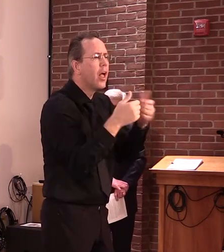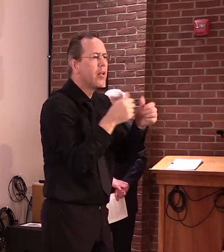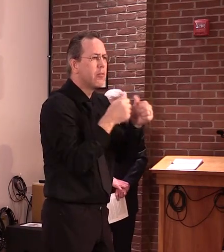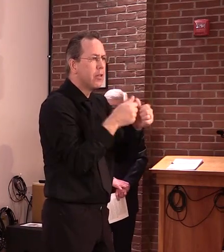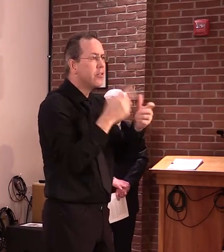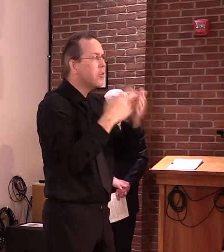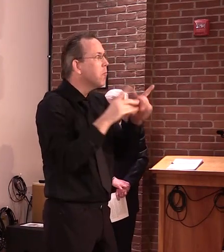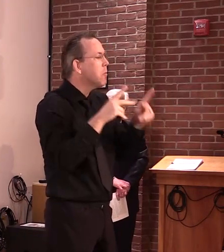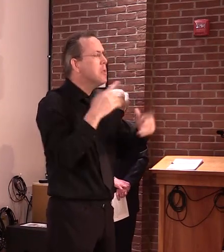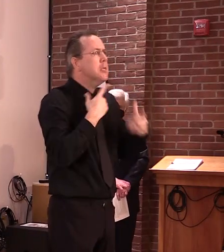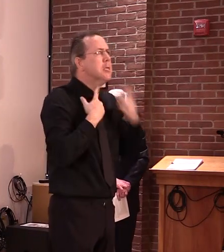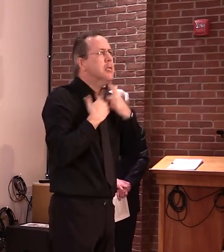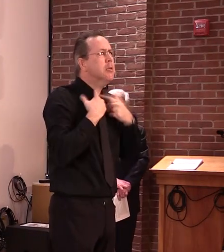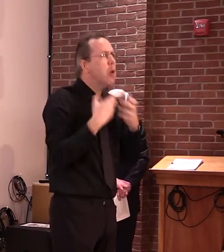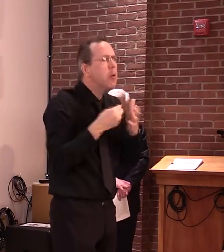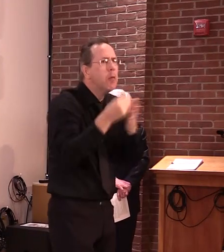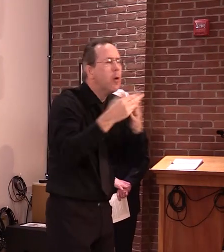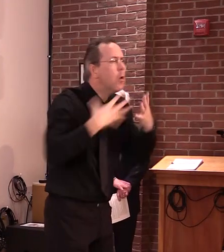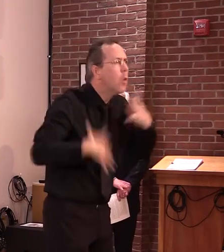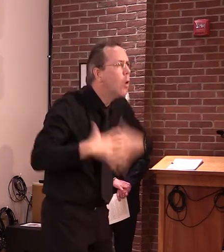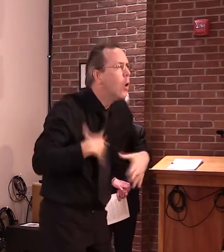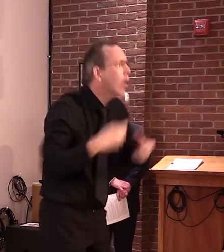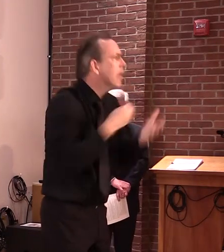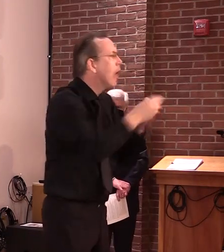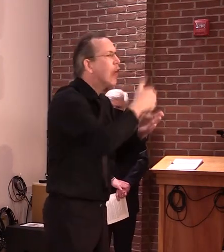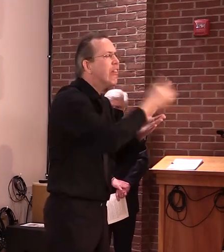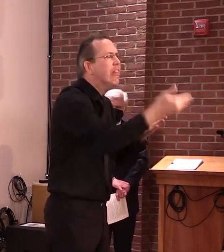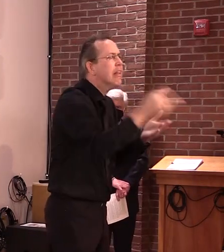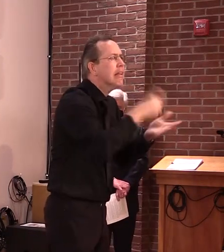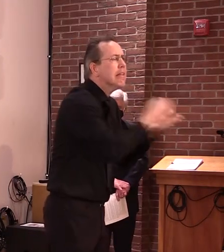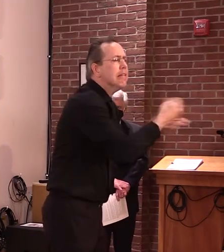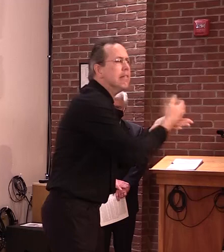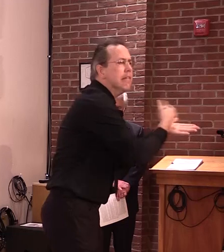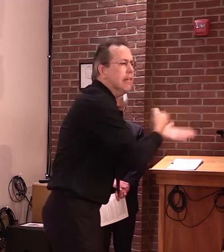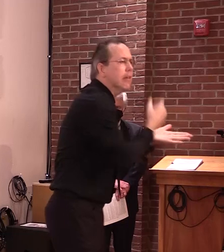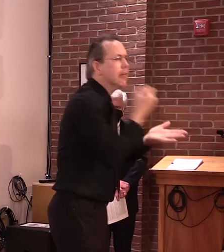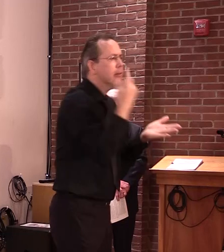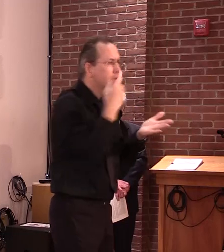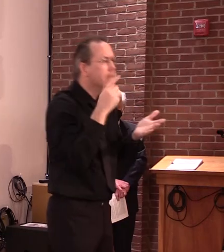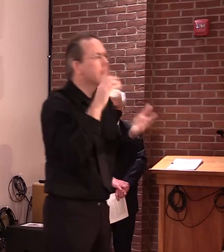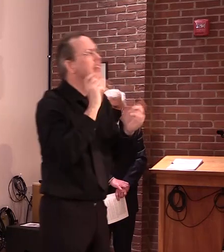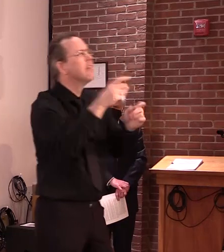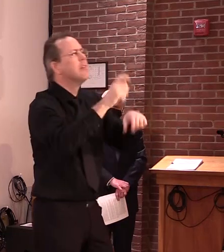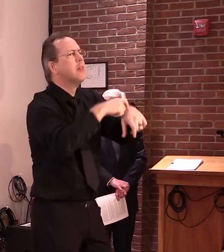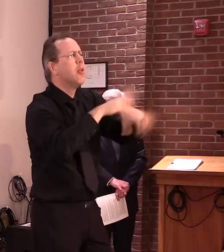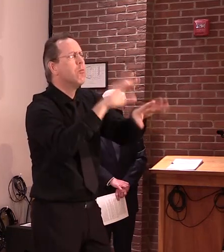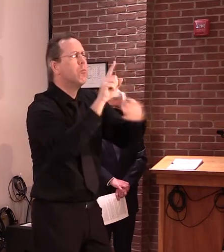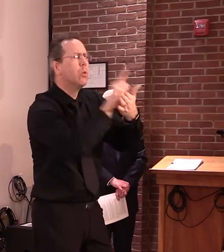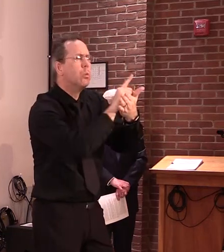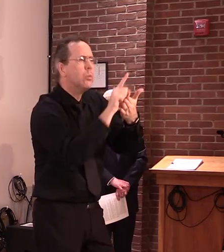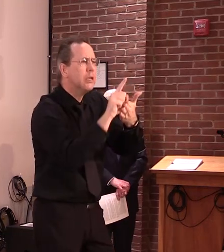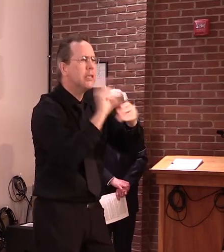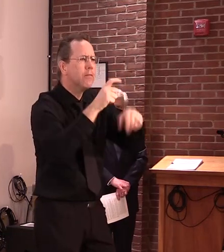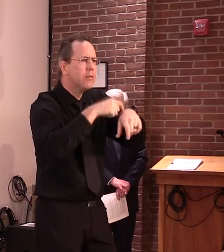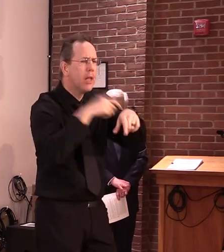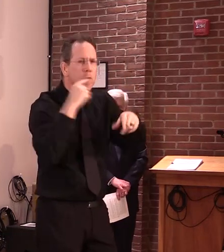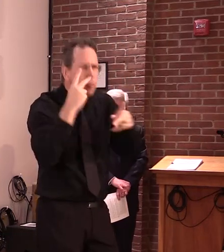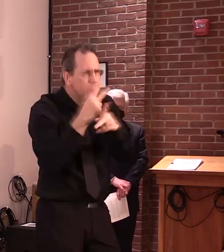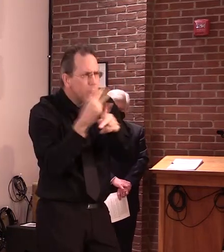clothing and other supplies, waiting a week gives these businesses time to develop their safety plans, do their training,